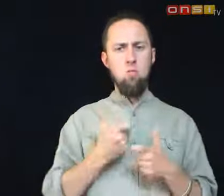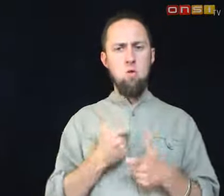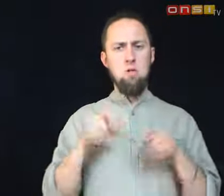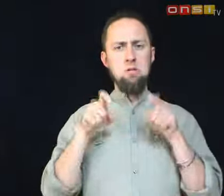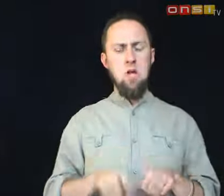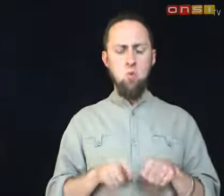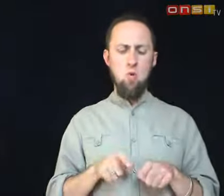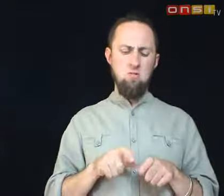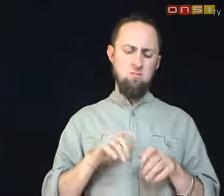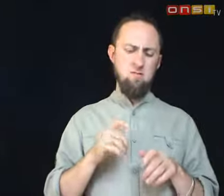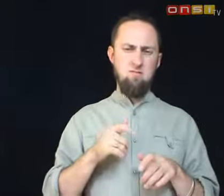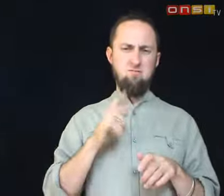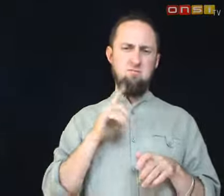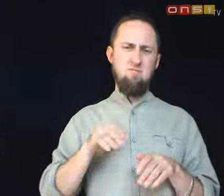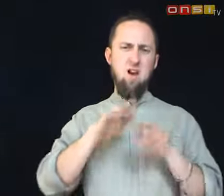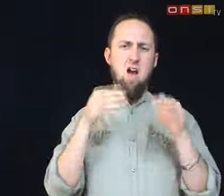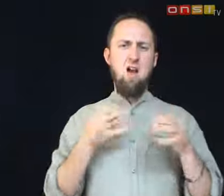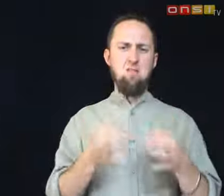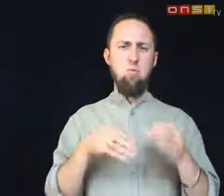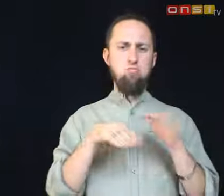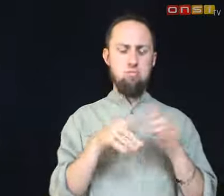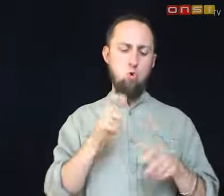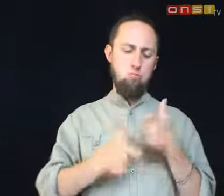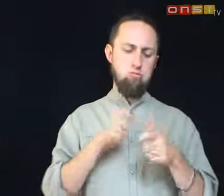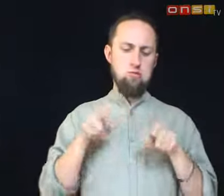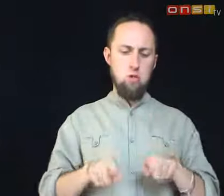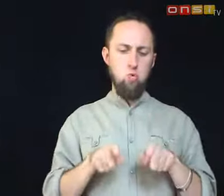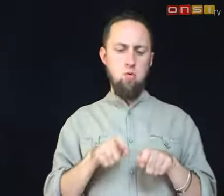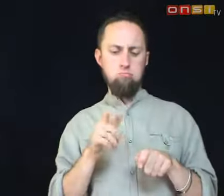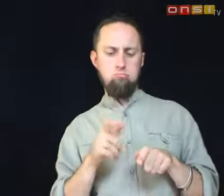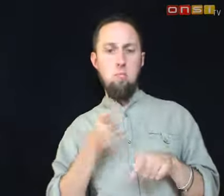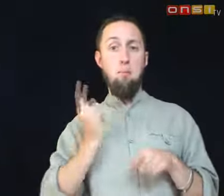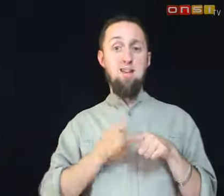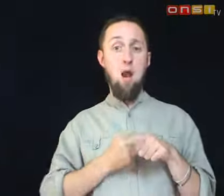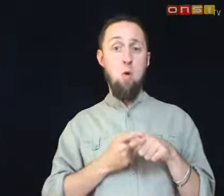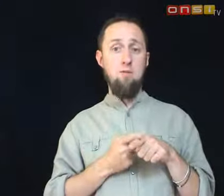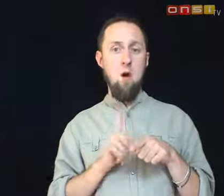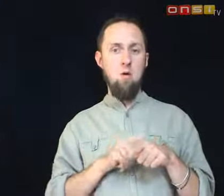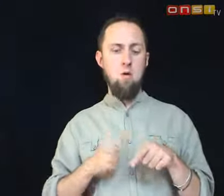I'll to for I'm God, it's beautiful. It says what? Wow.